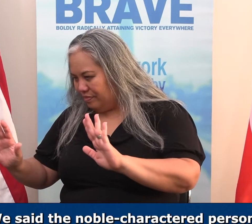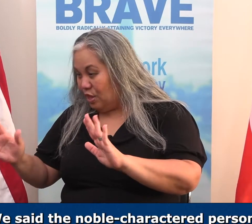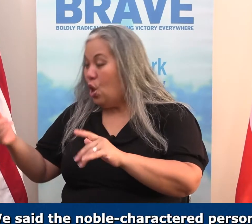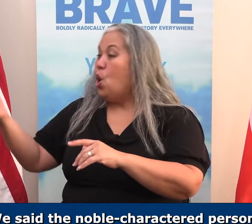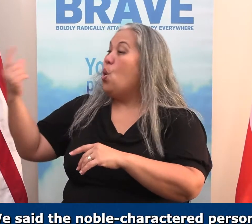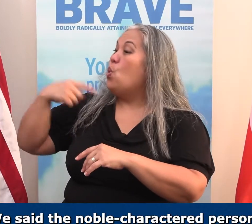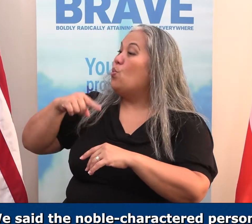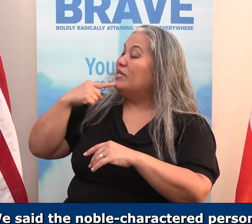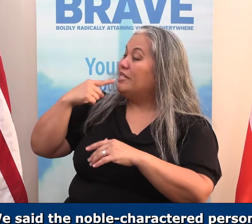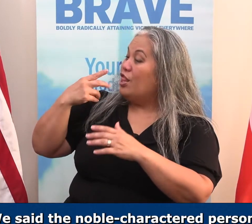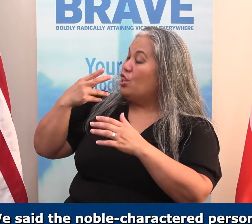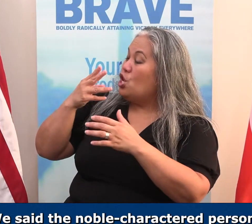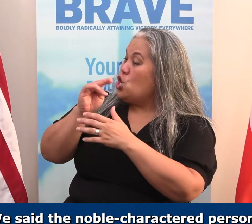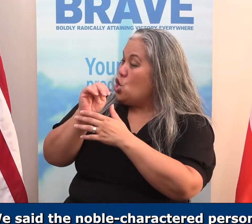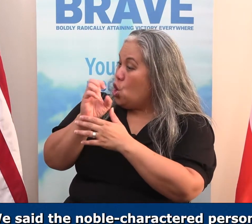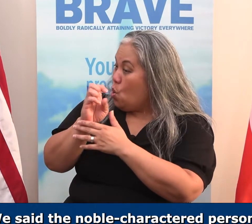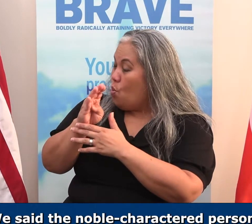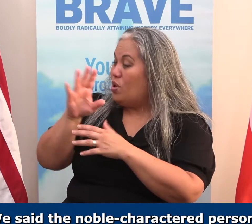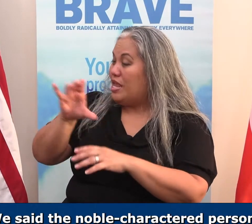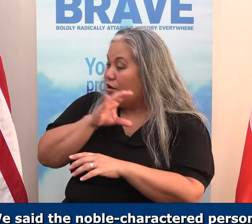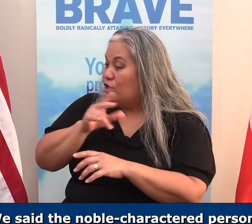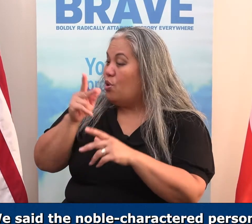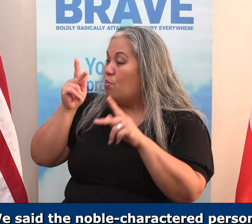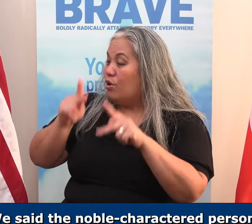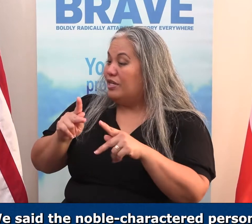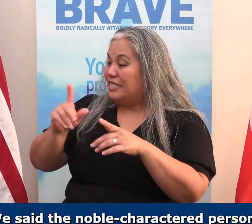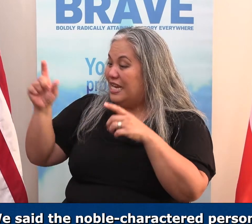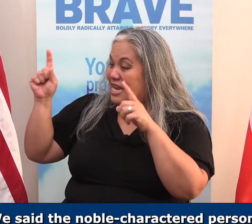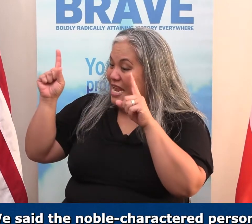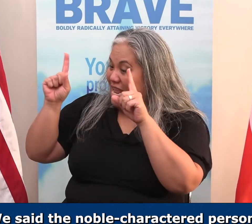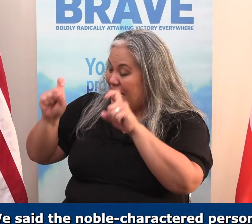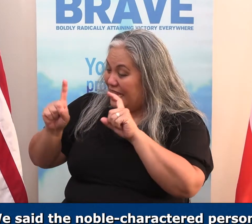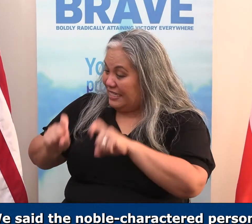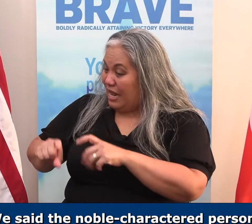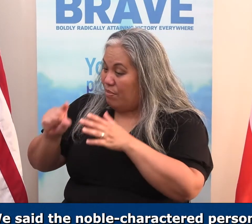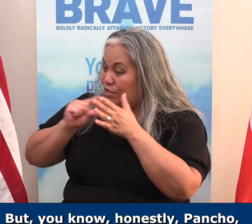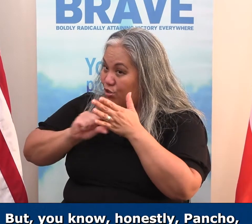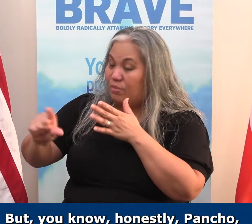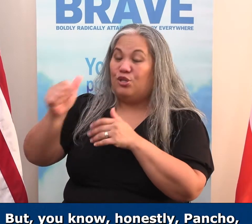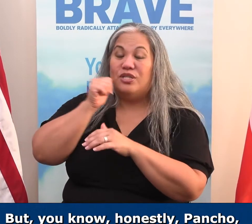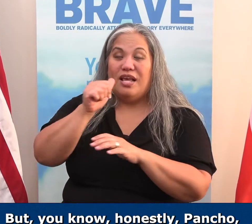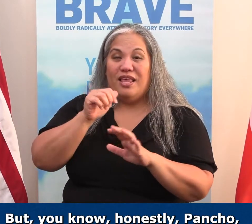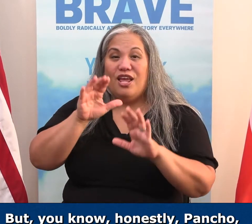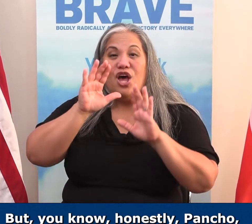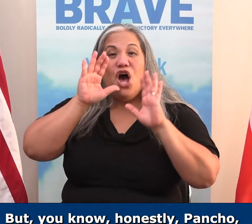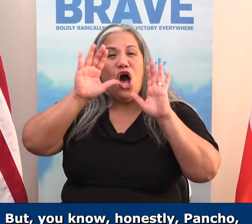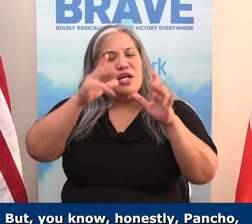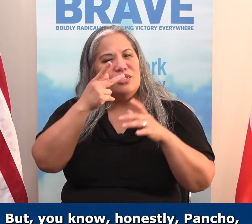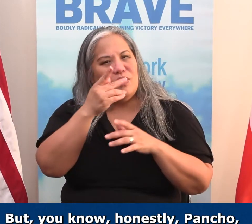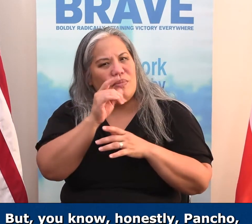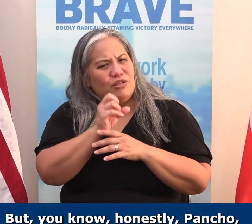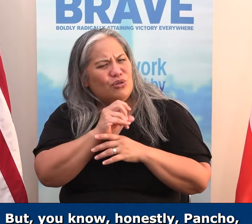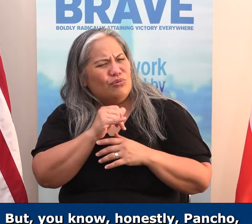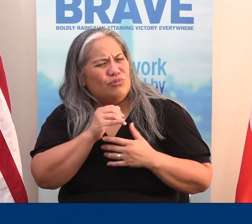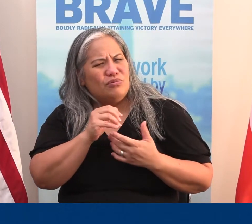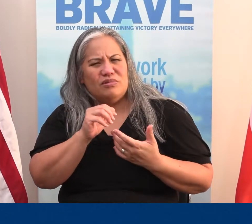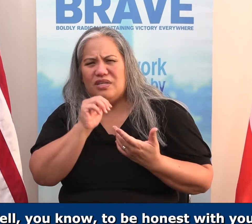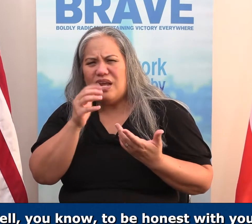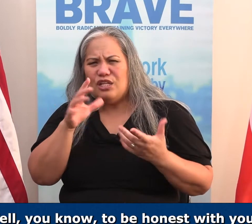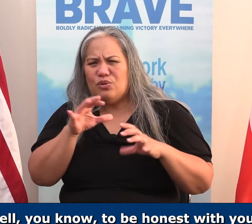We said the noble character person examines the scriptures daily. What, you know, honestly, Pancho, why didn't you do it? Well, you know,